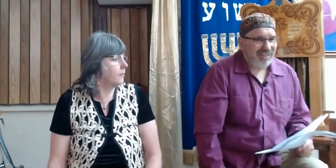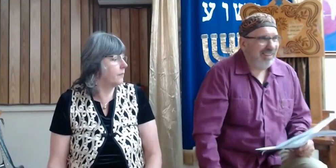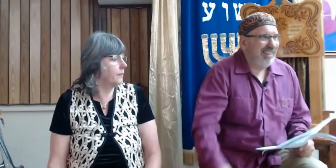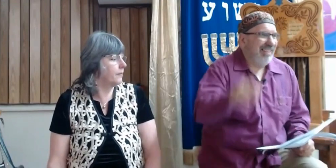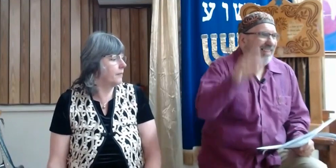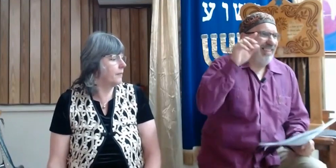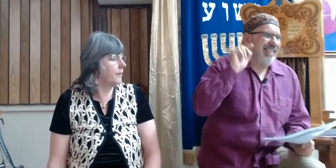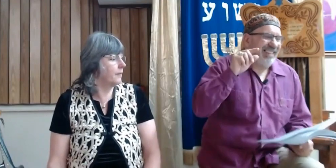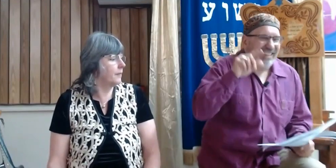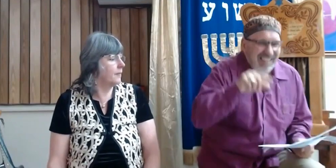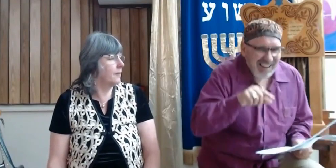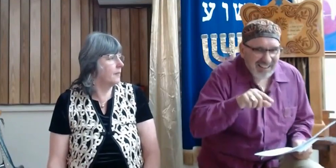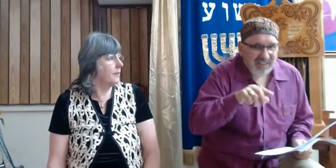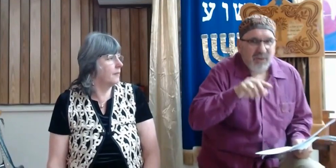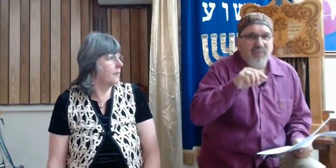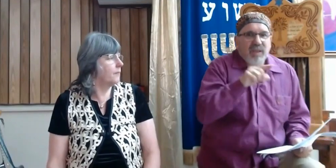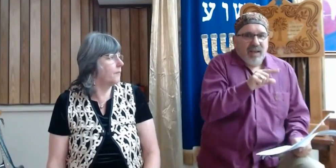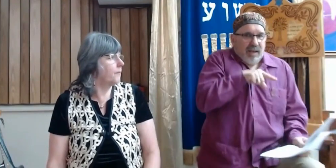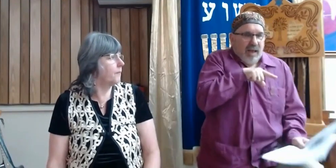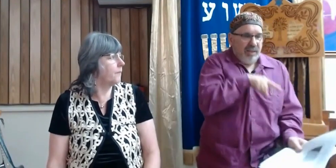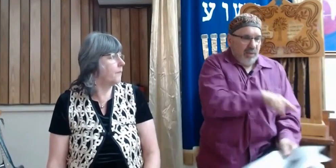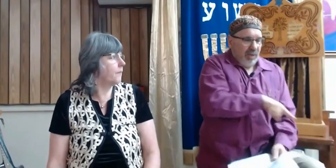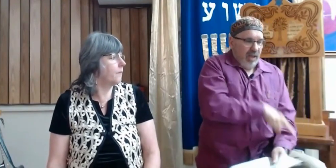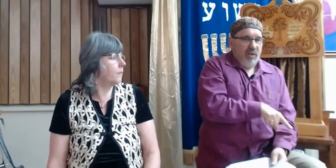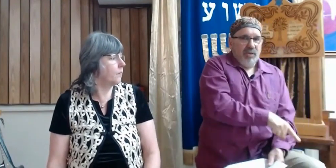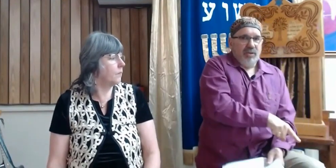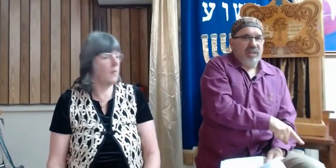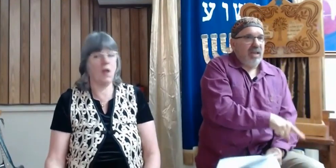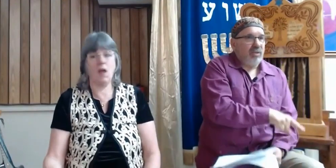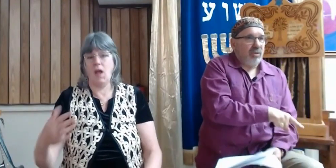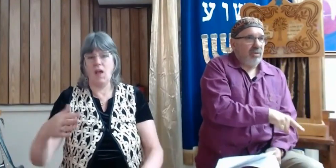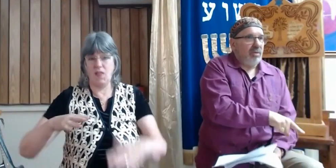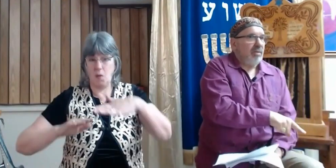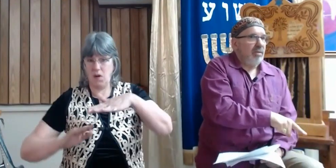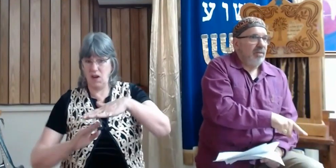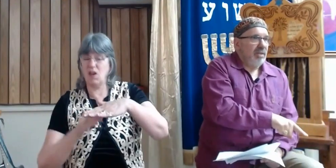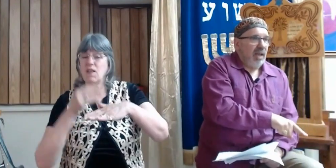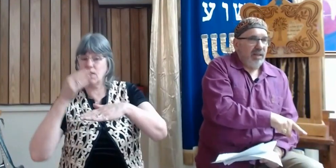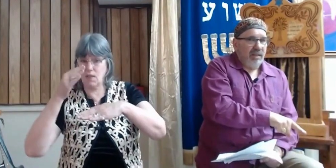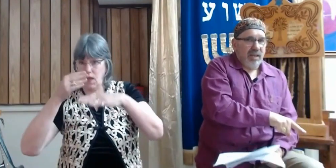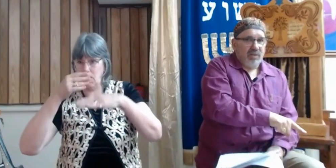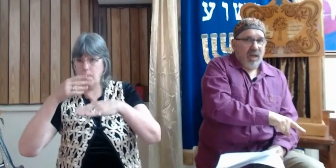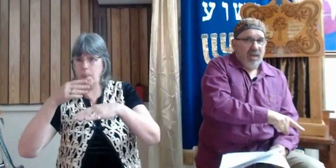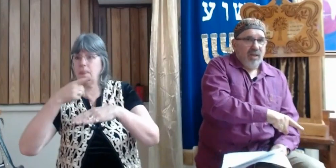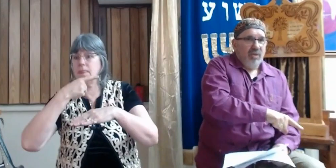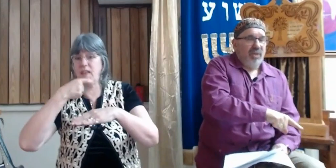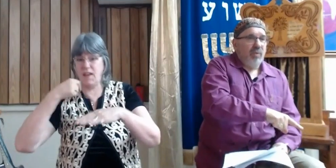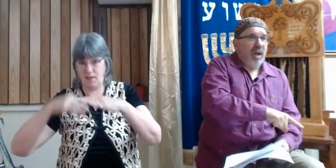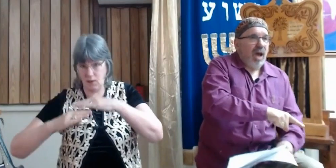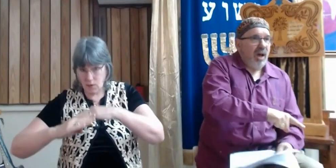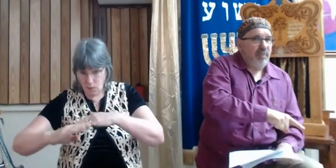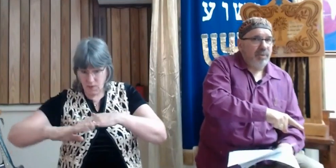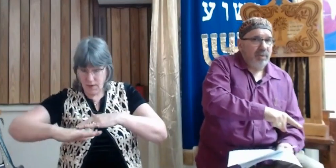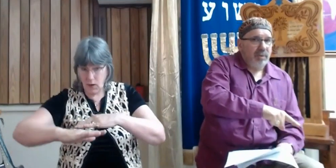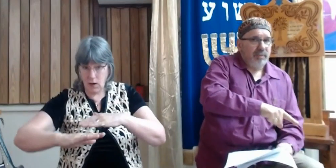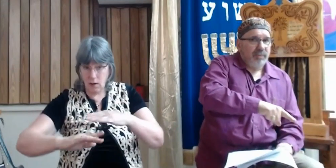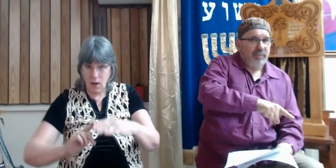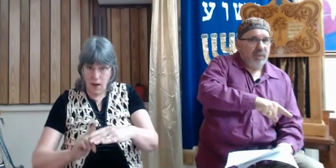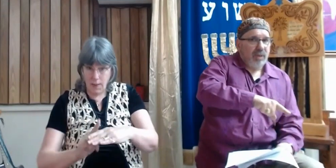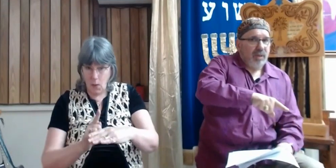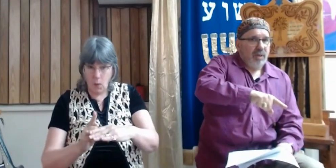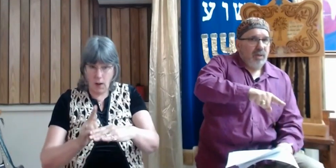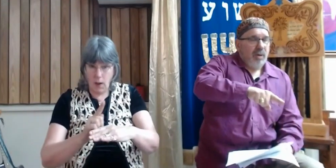slides. So, and they were here in the desert, Sina Desert. They went up